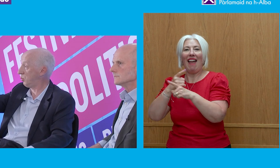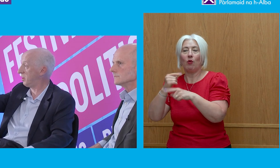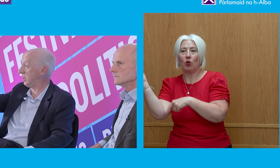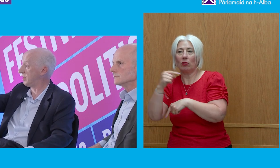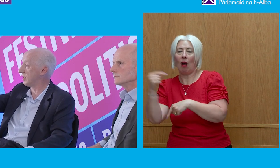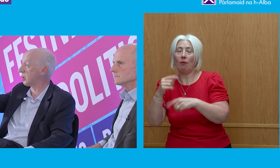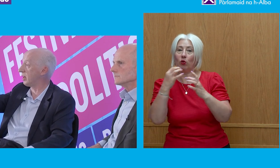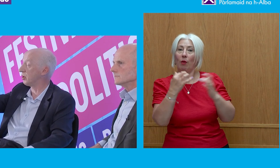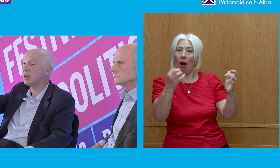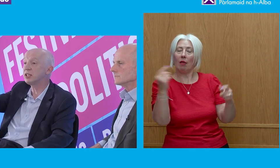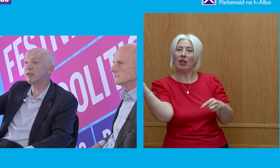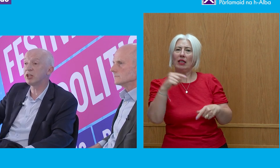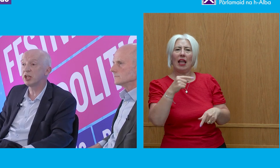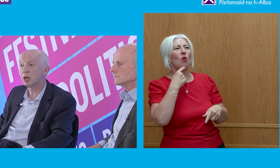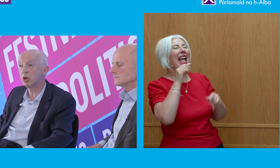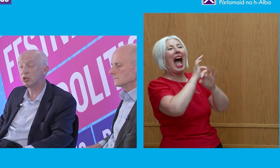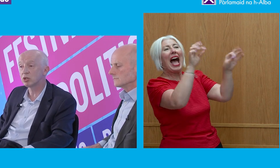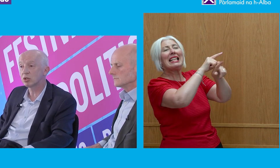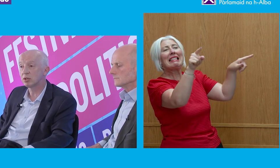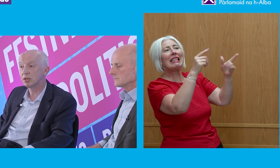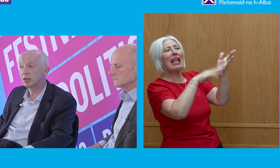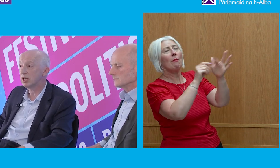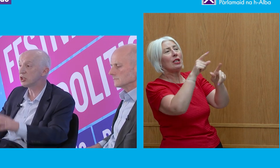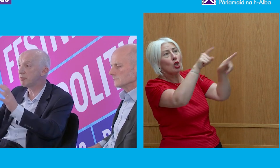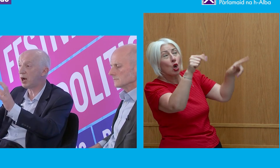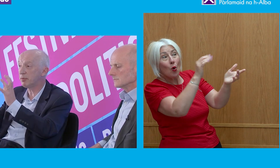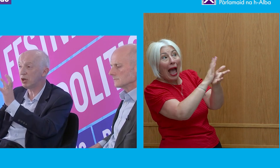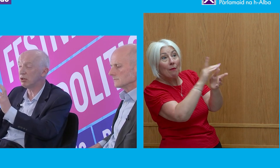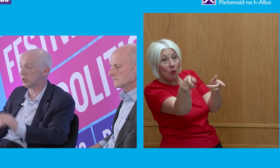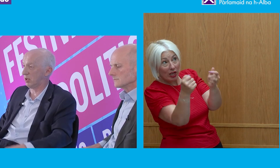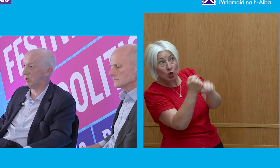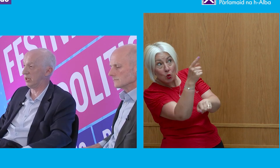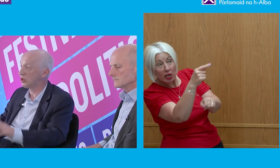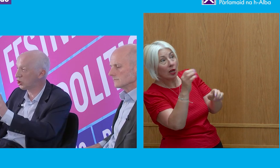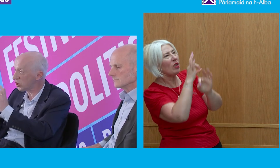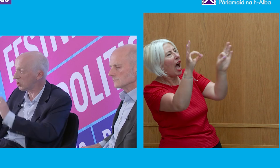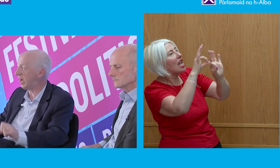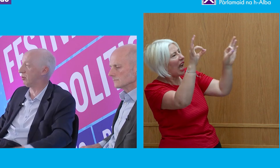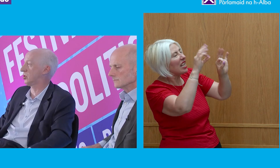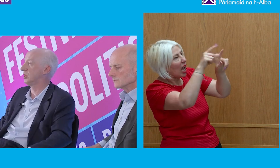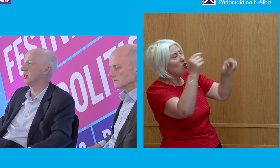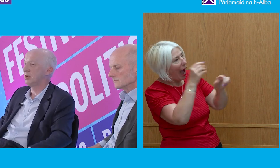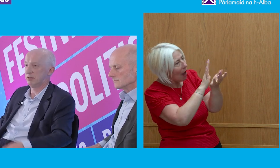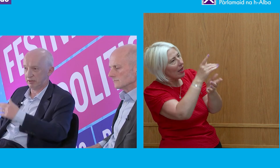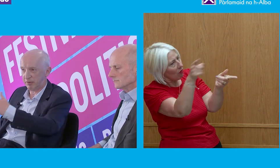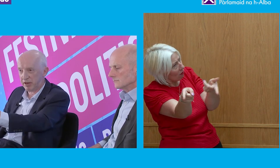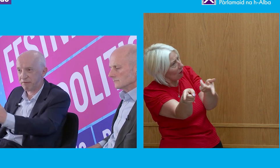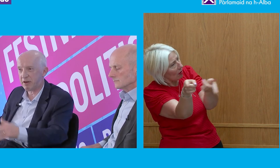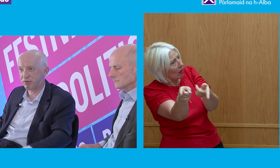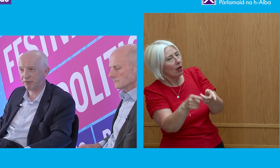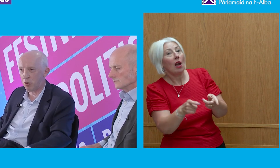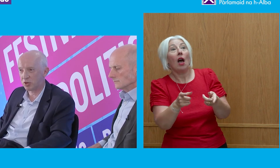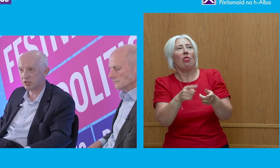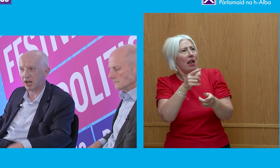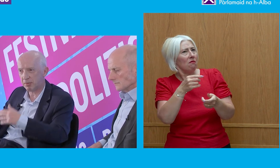with these things going on? Until eventually they weren't. And so Parliament ultimately, just about, having been